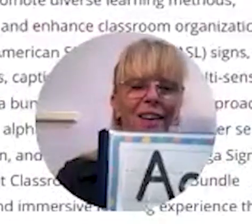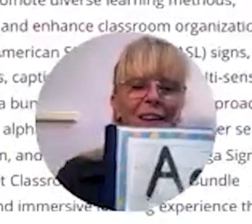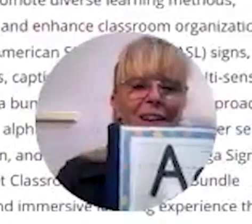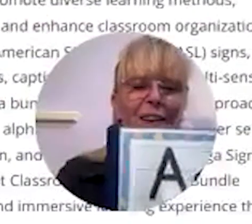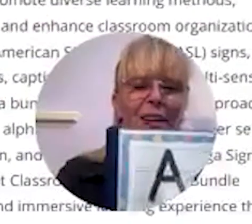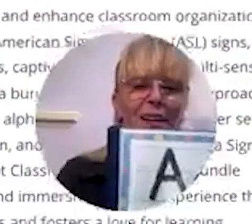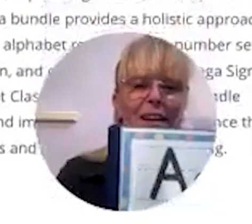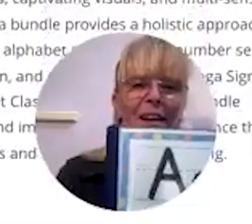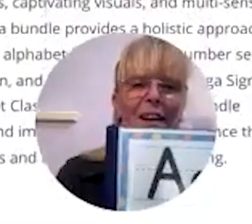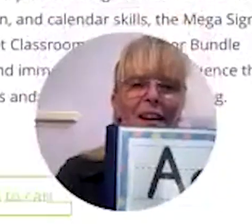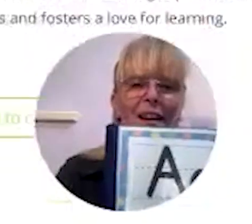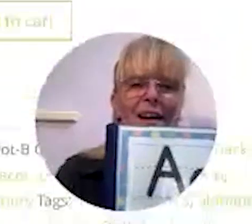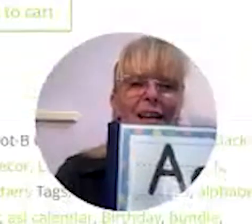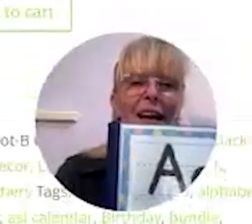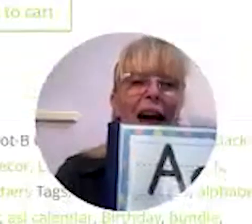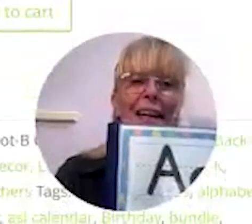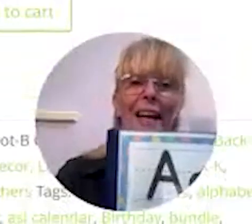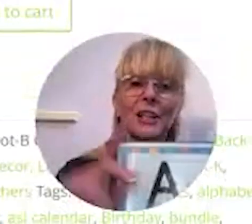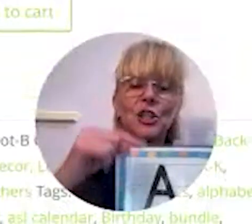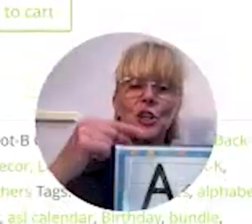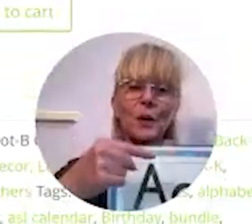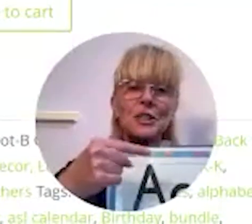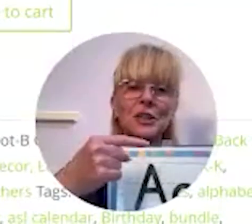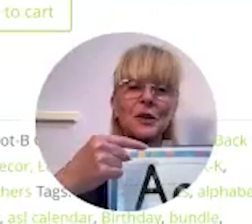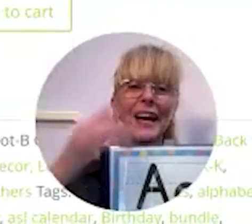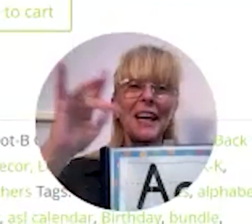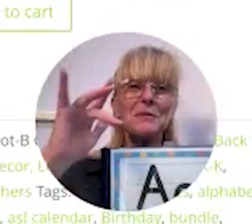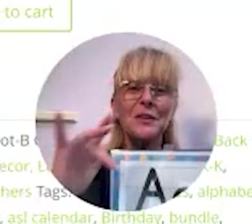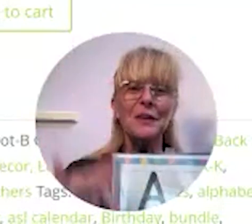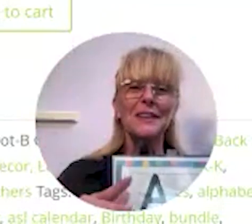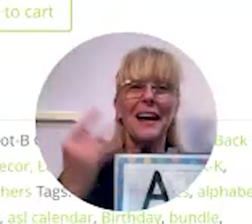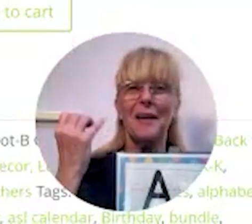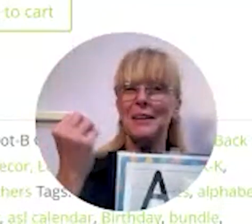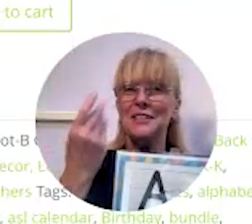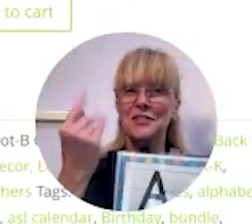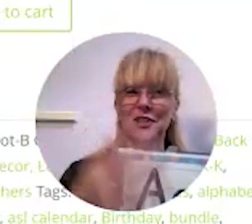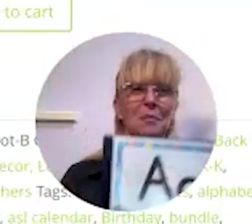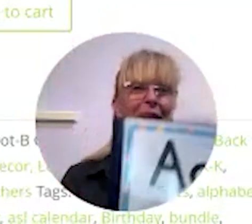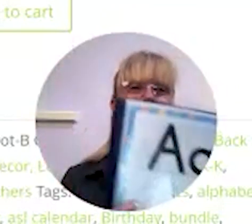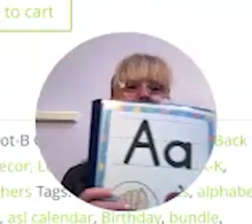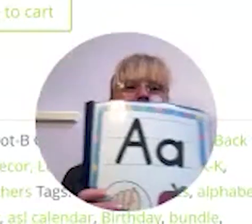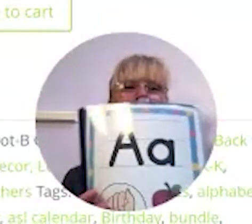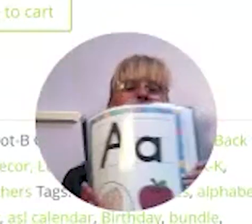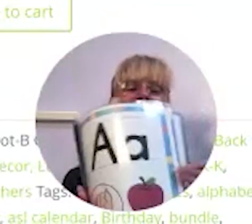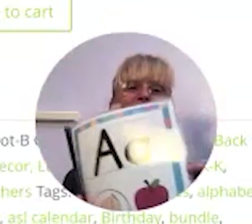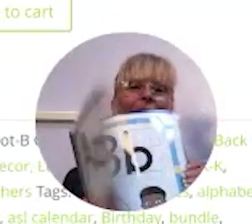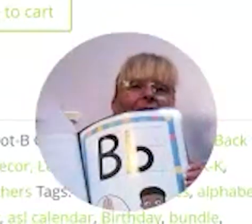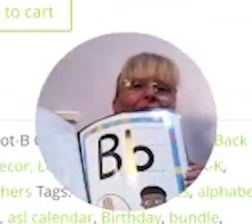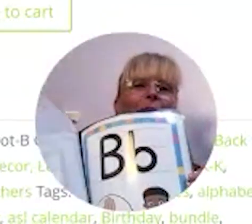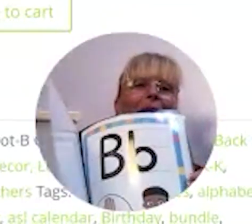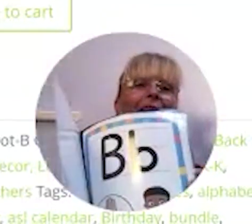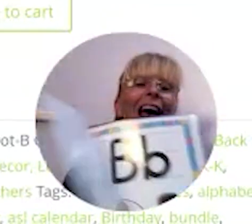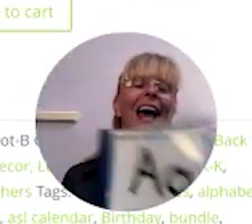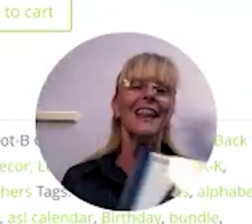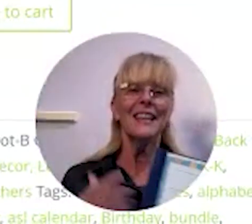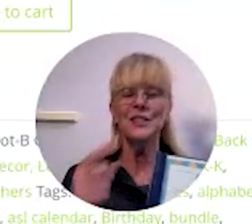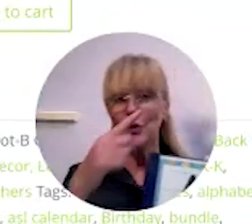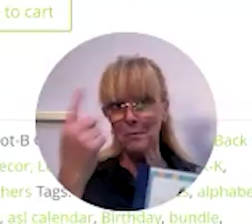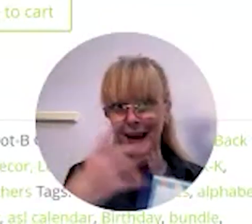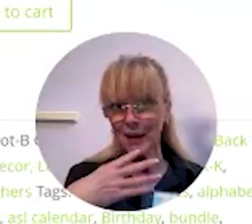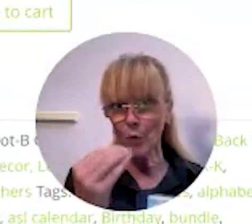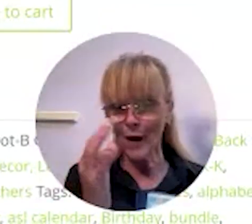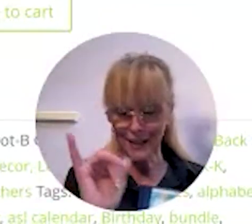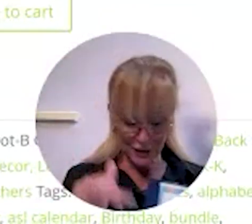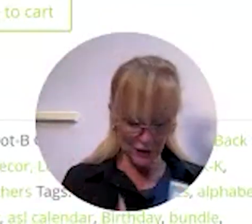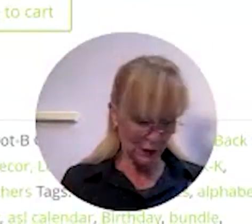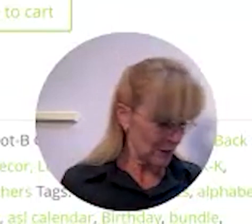me see here yeah i can't show it to you and keep scrolling down because there's so many but it's the full alphabet and these